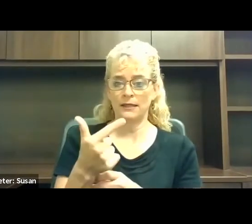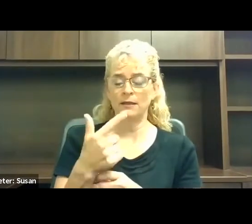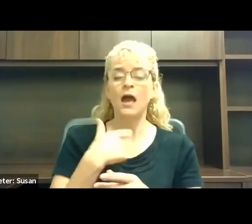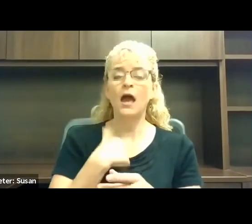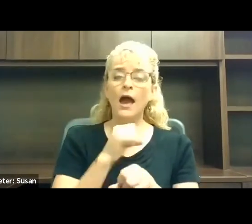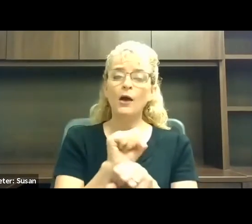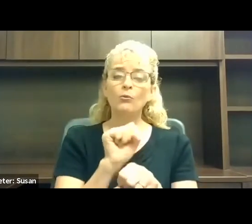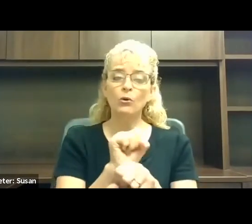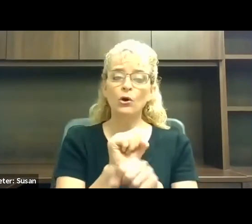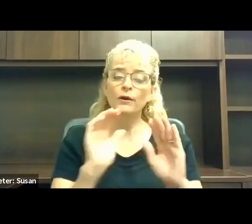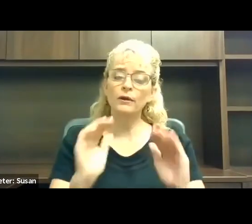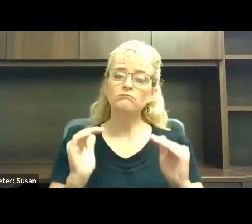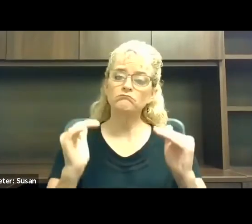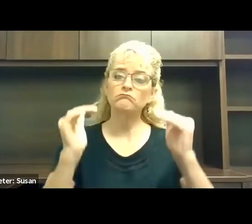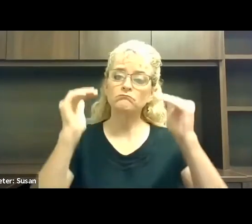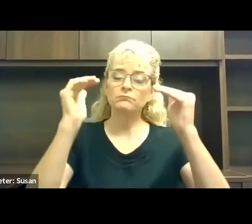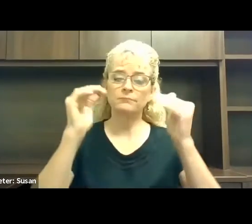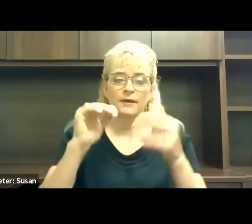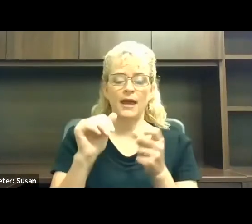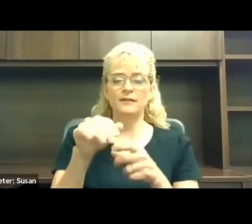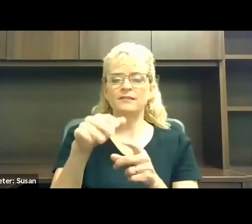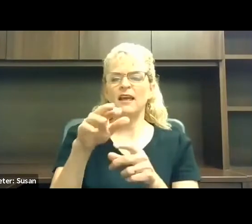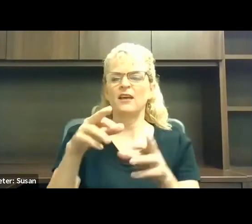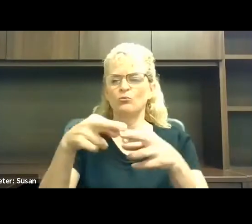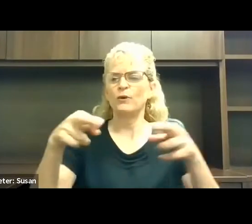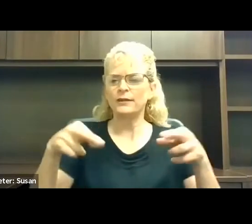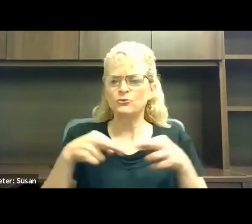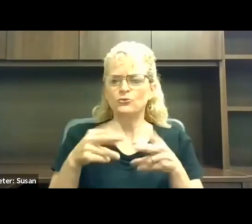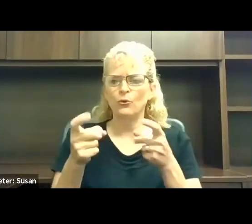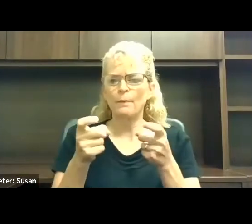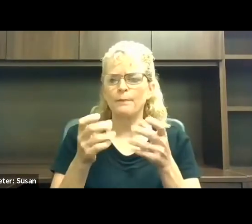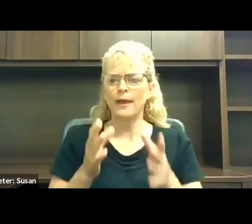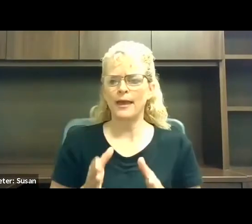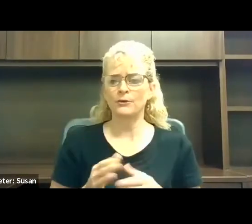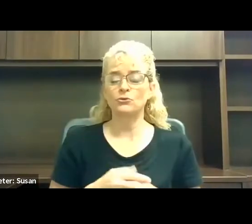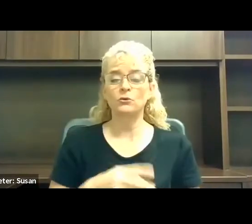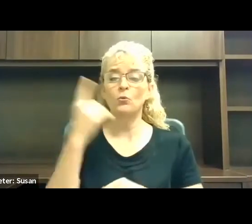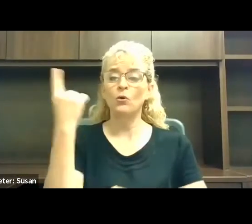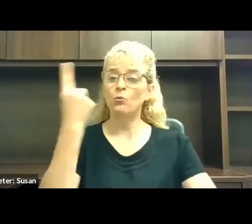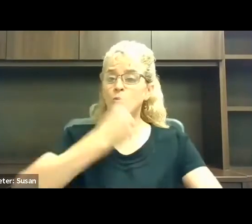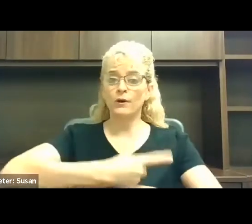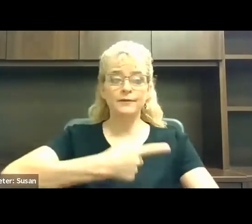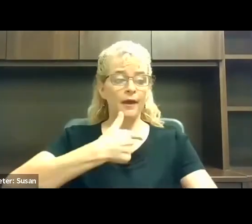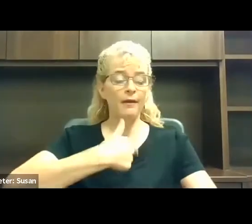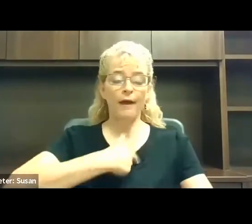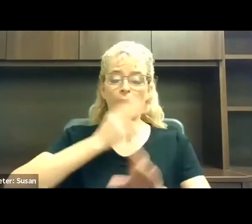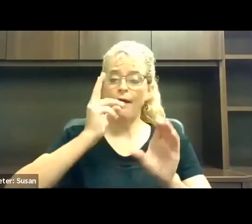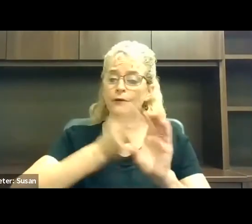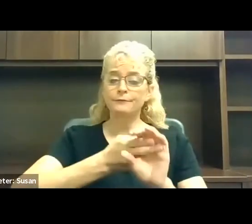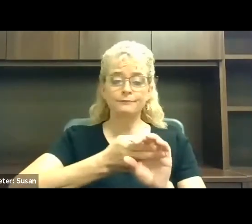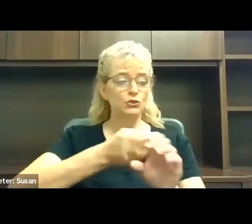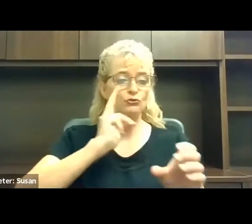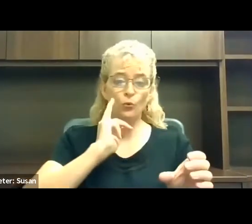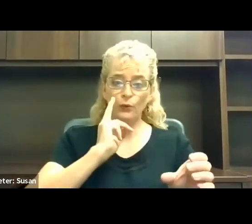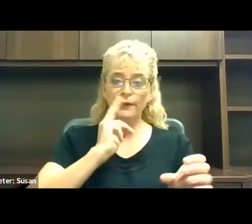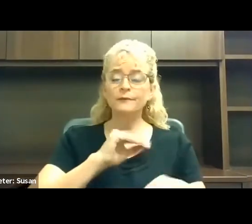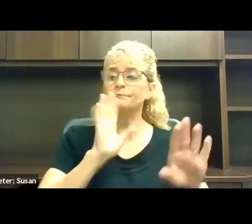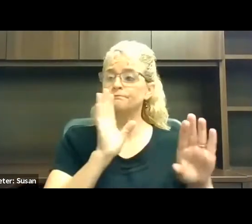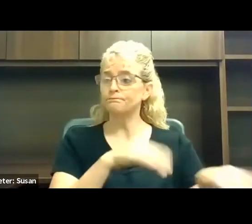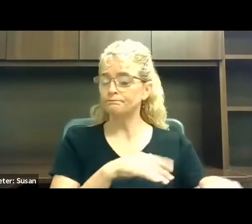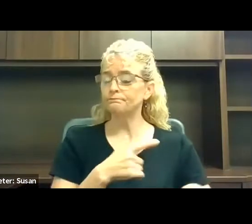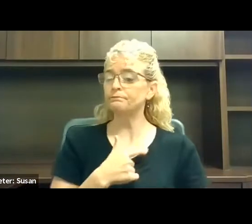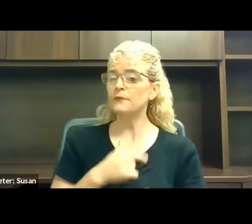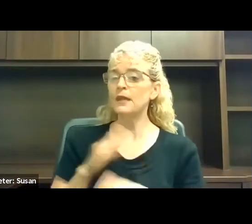Disabled veterans for free. And then one day I just quit opened up my home.